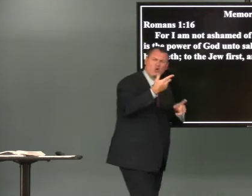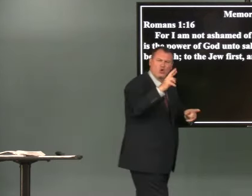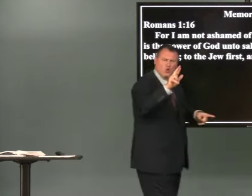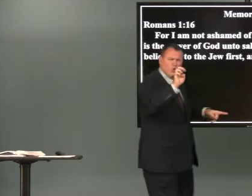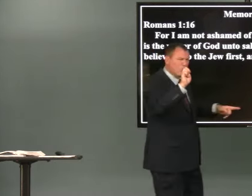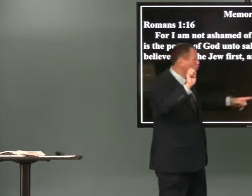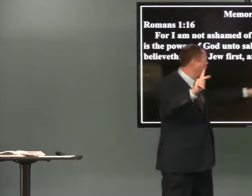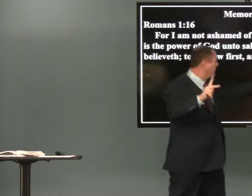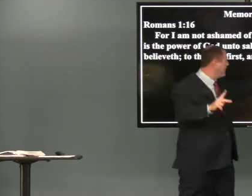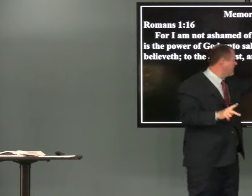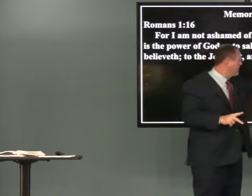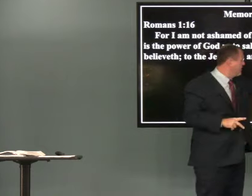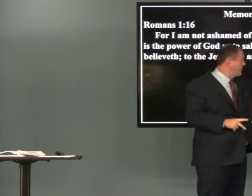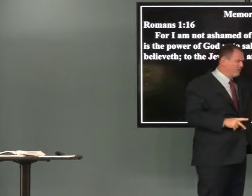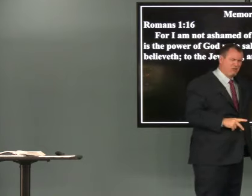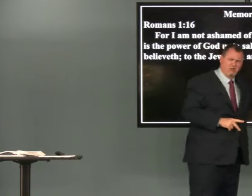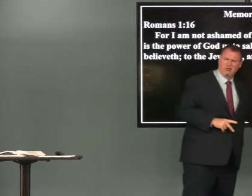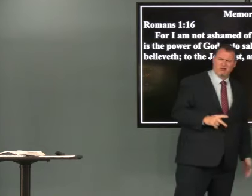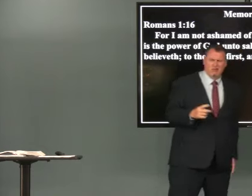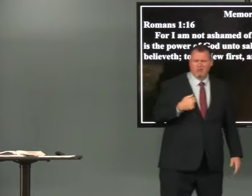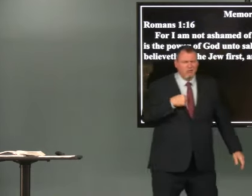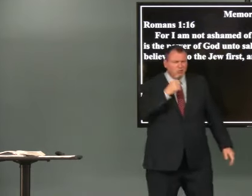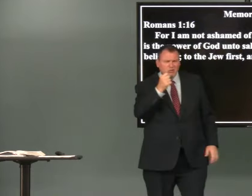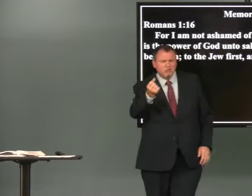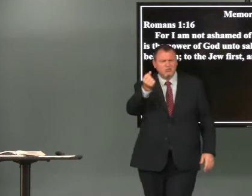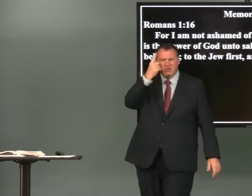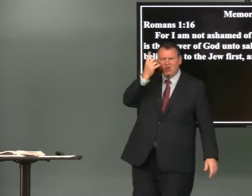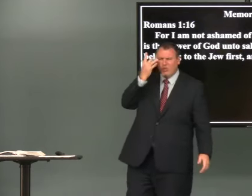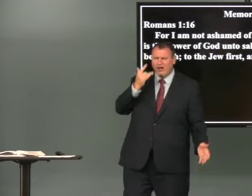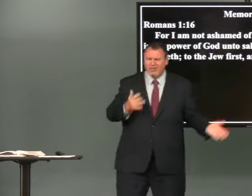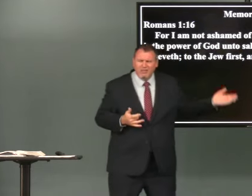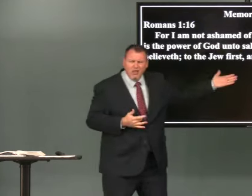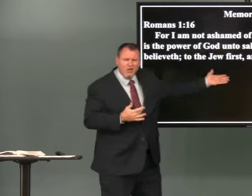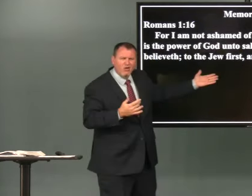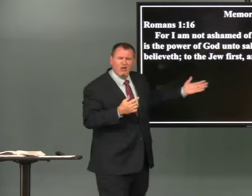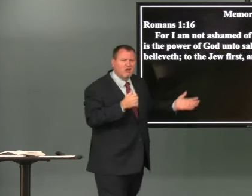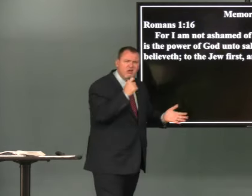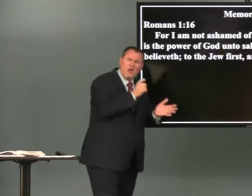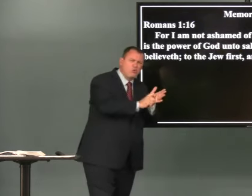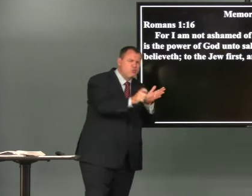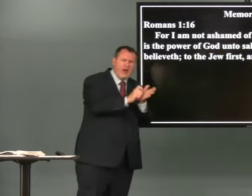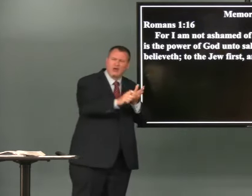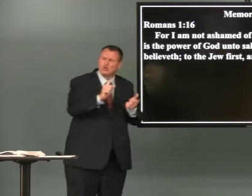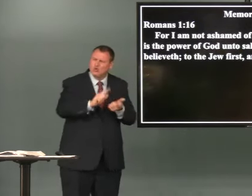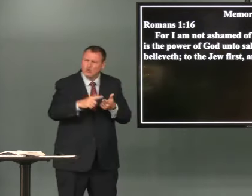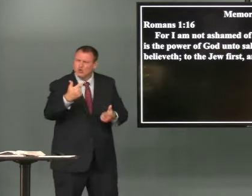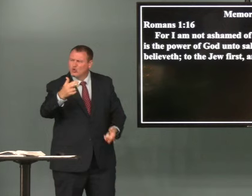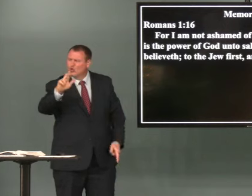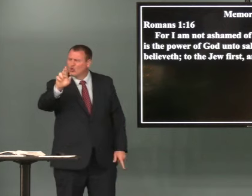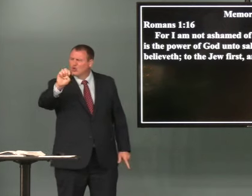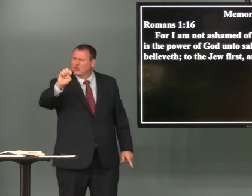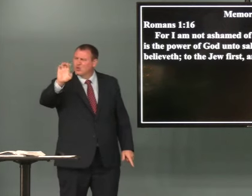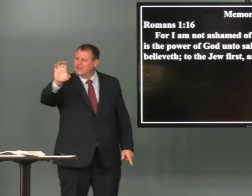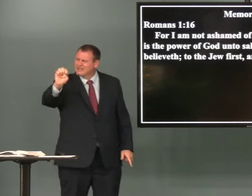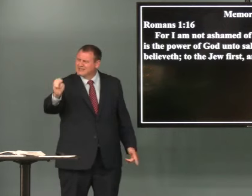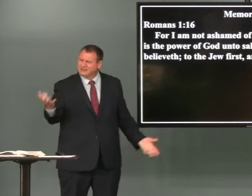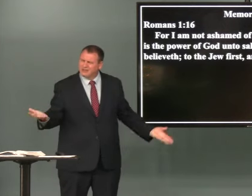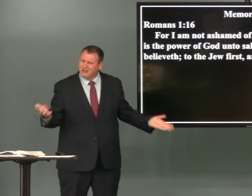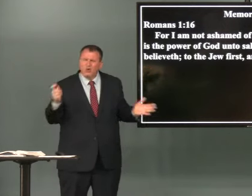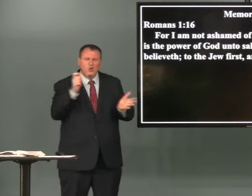the word greek here um why i don't understand why it's there it wasn't